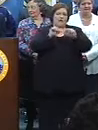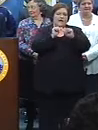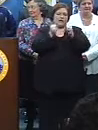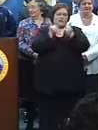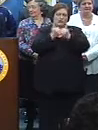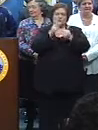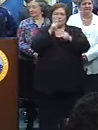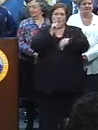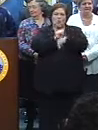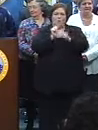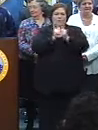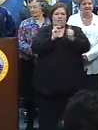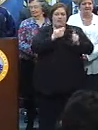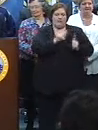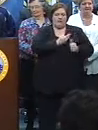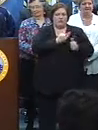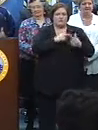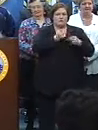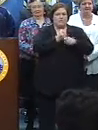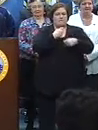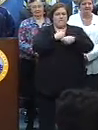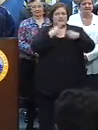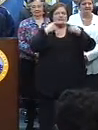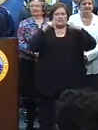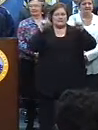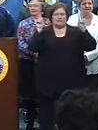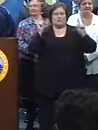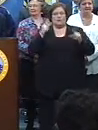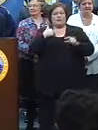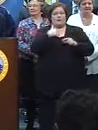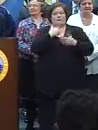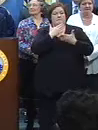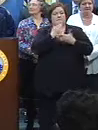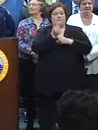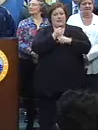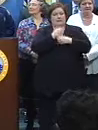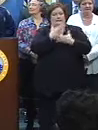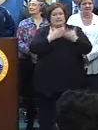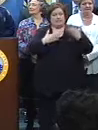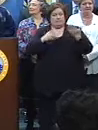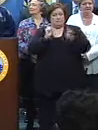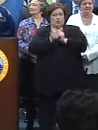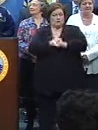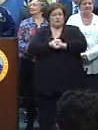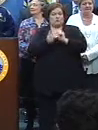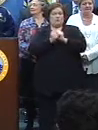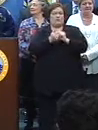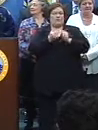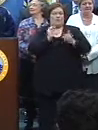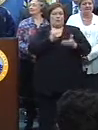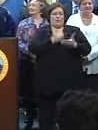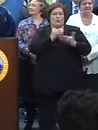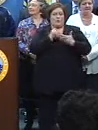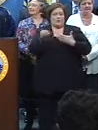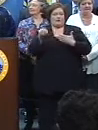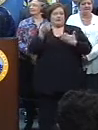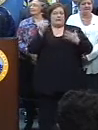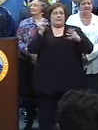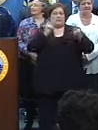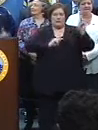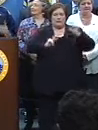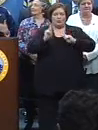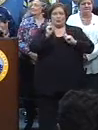came together to help make this effort happen. We made some adjustments with equipment and people